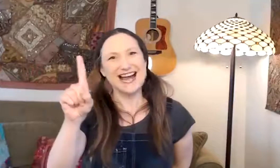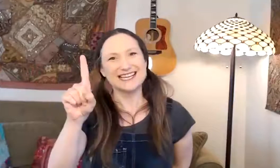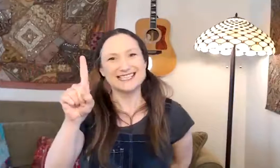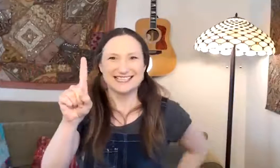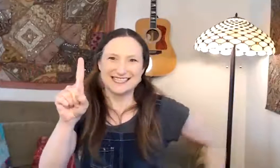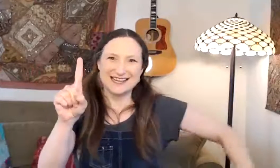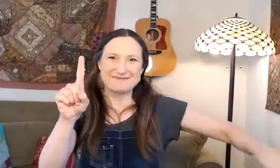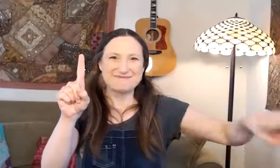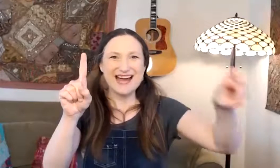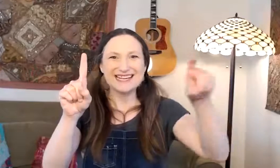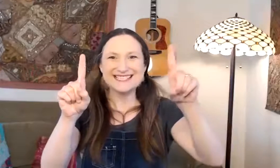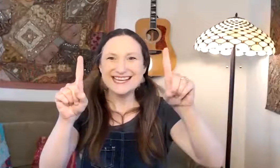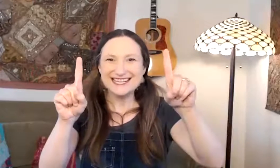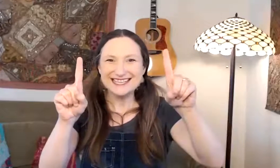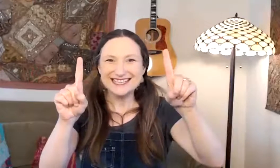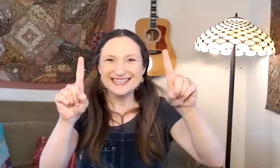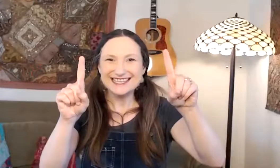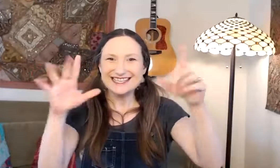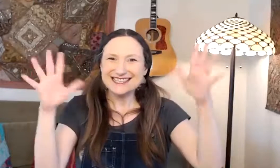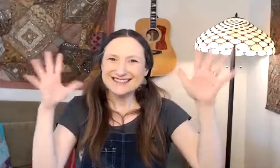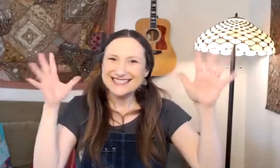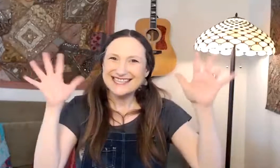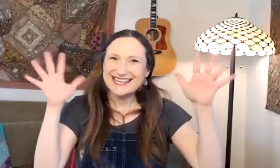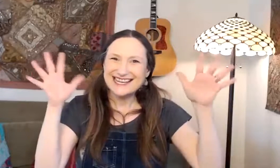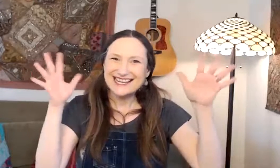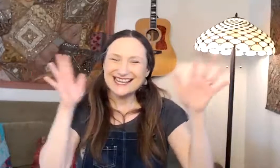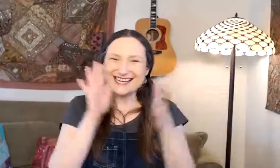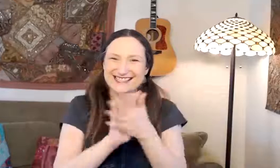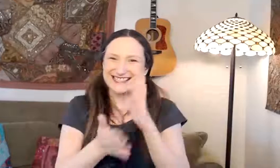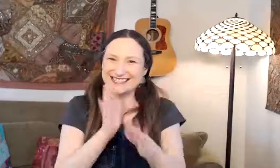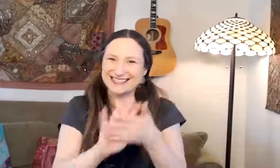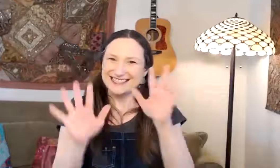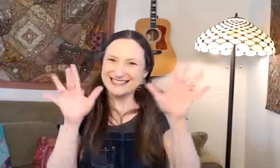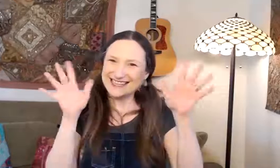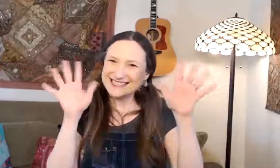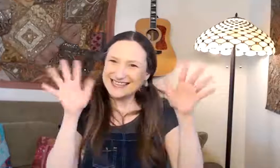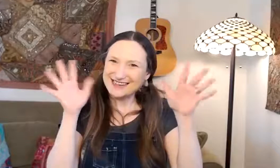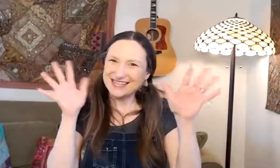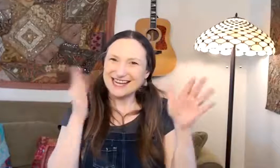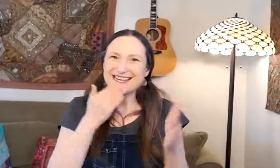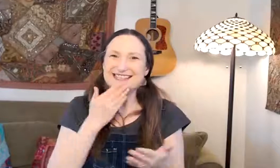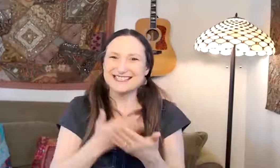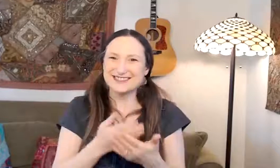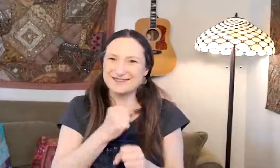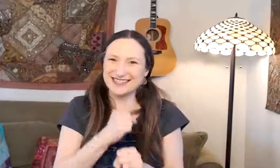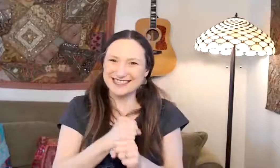Jack. Come back, Jill. You did it. Nice job, guys. Good work.